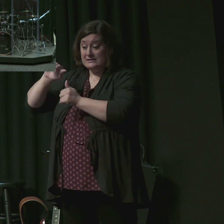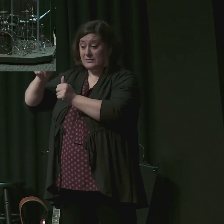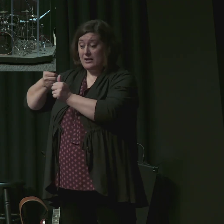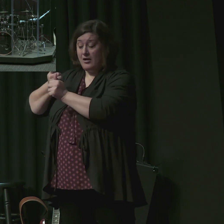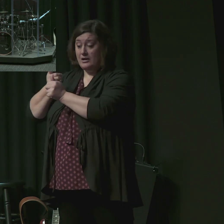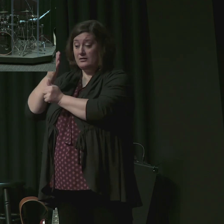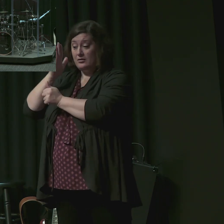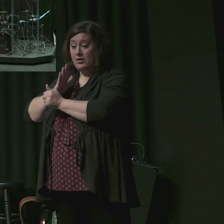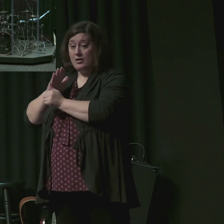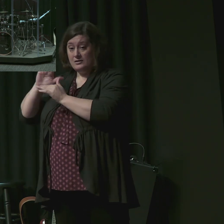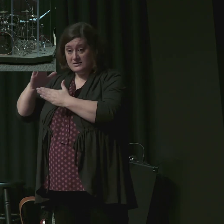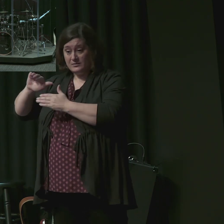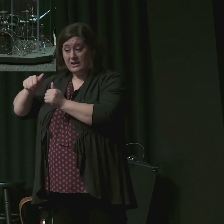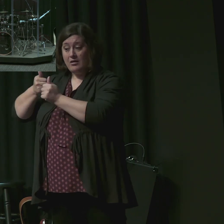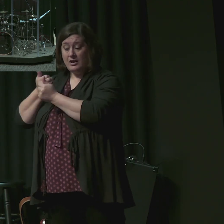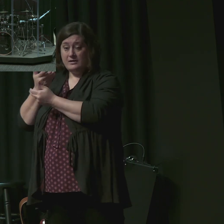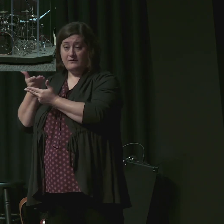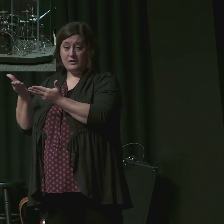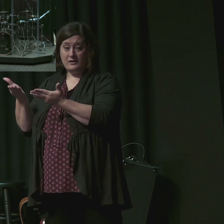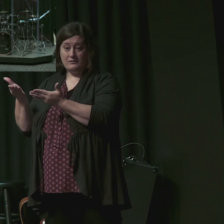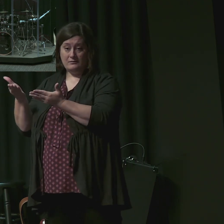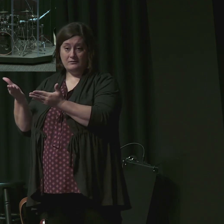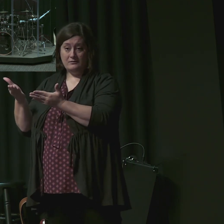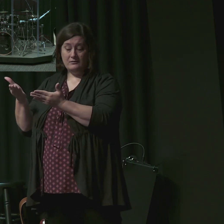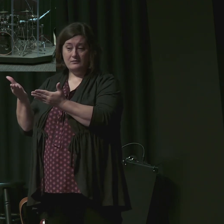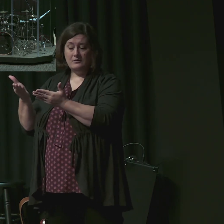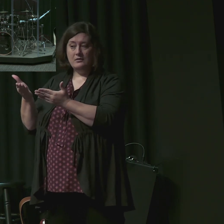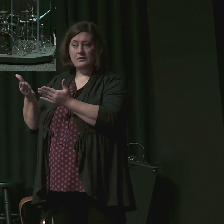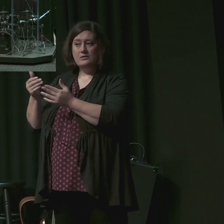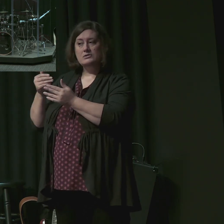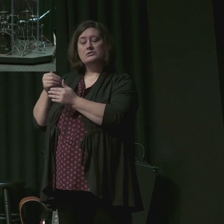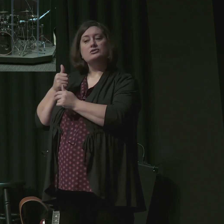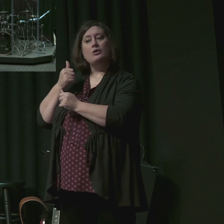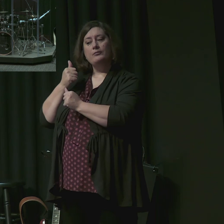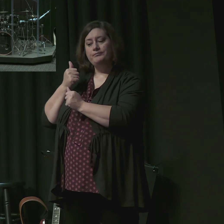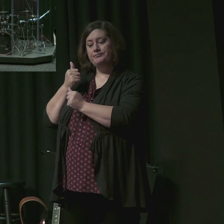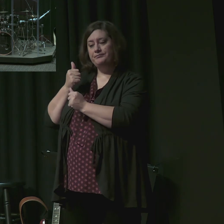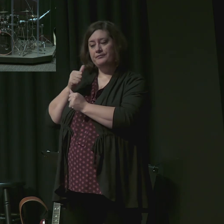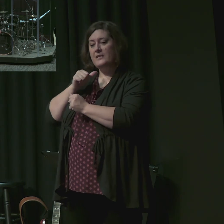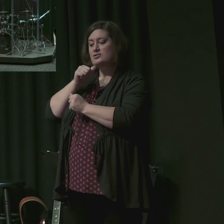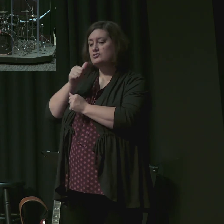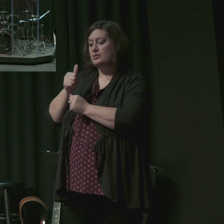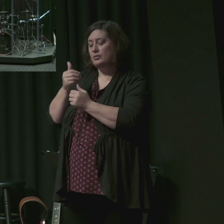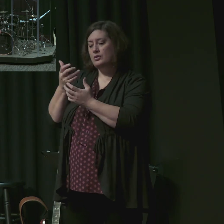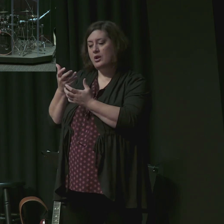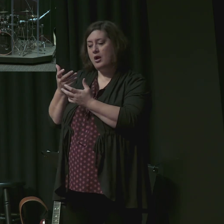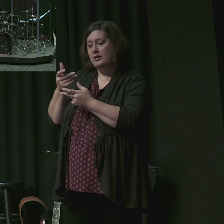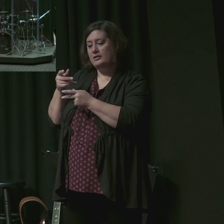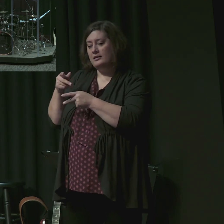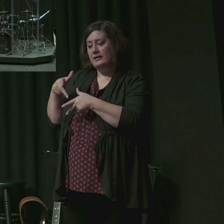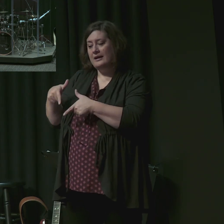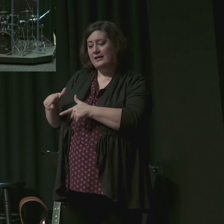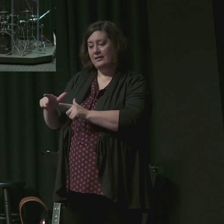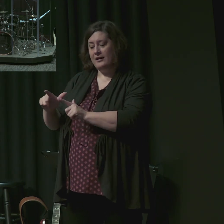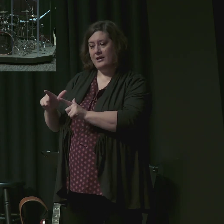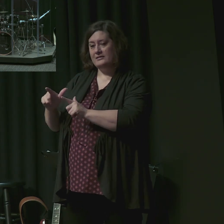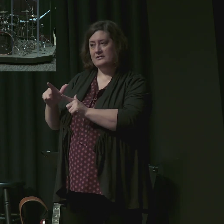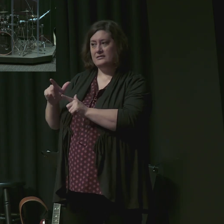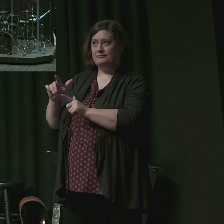it all. Keep your head in all things. Do not let the immediate